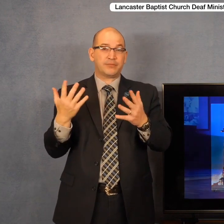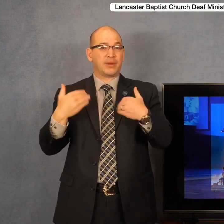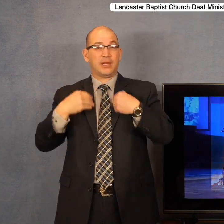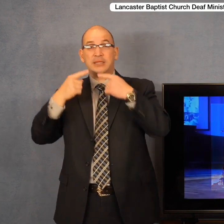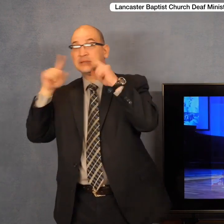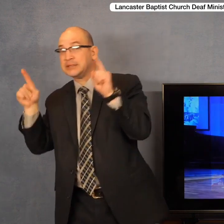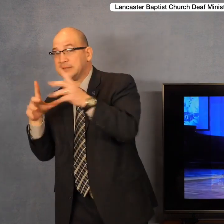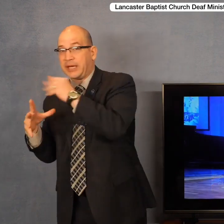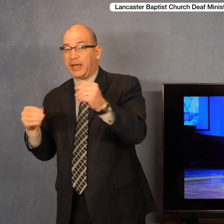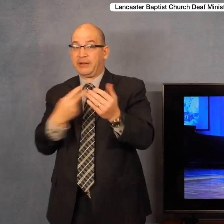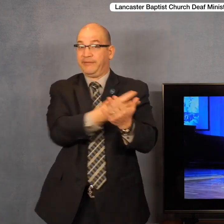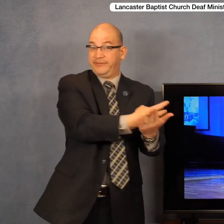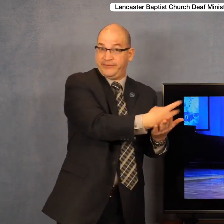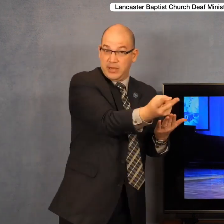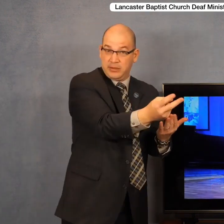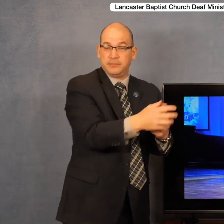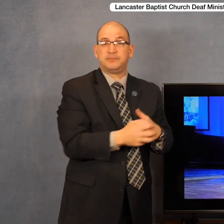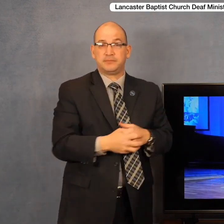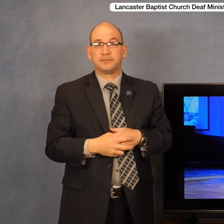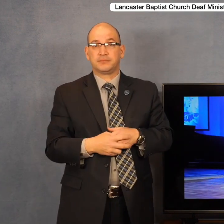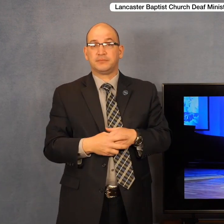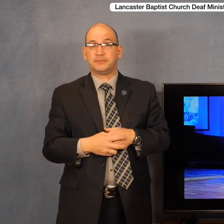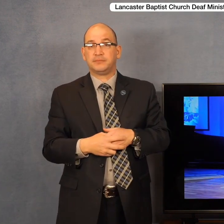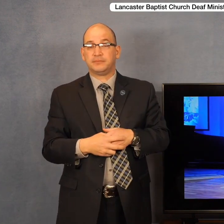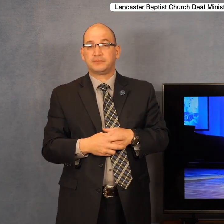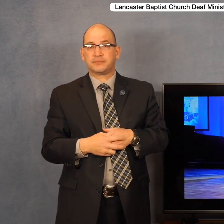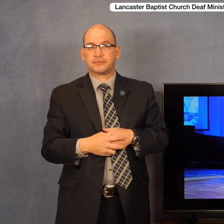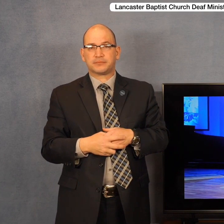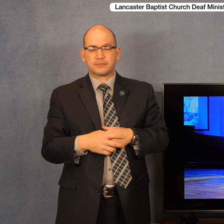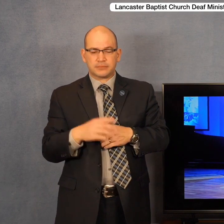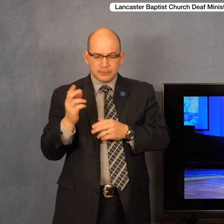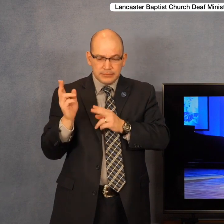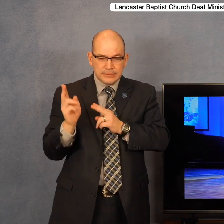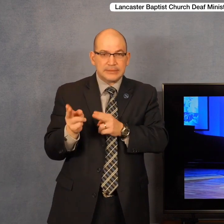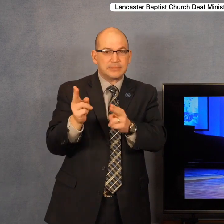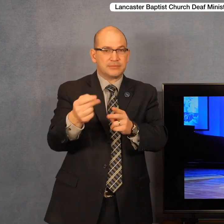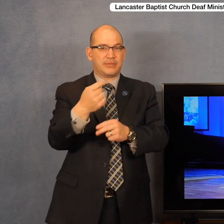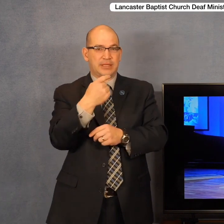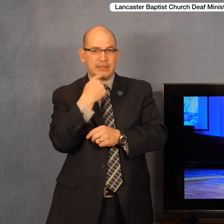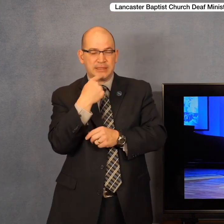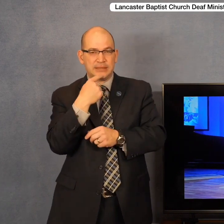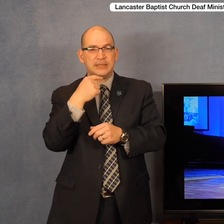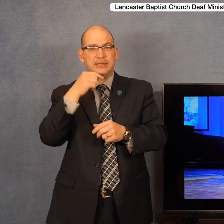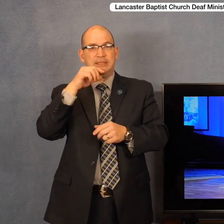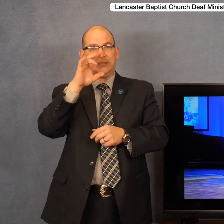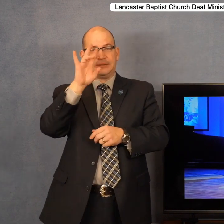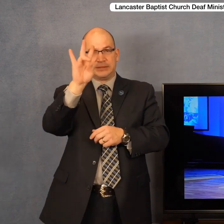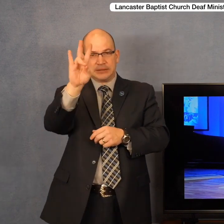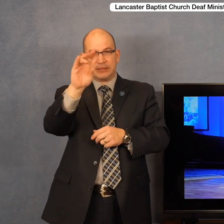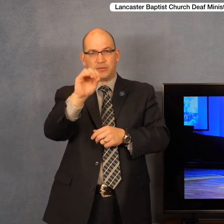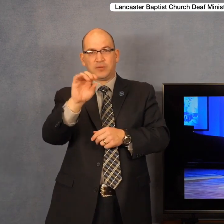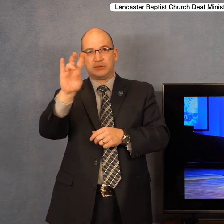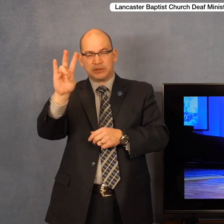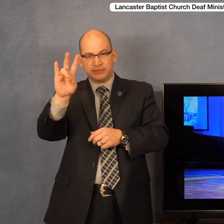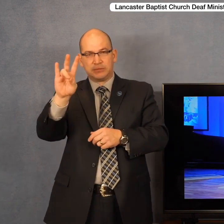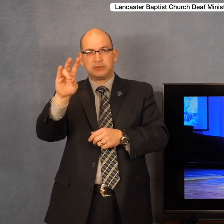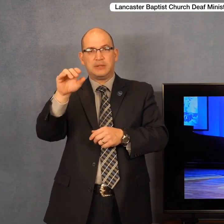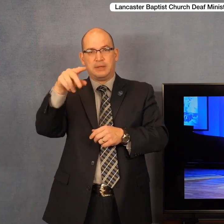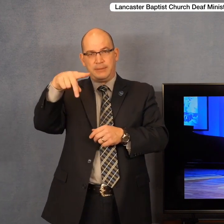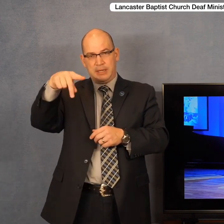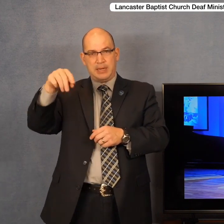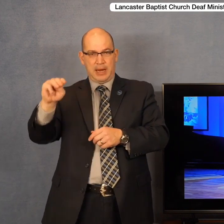insisted that failure is not an option. History tells us that at 7.07 p.m. April the 13th,